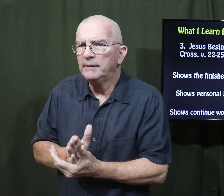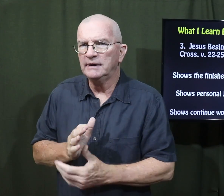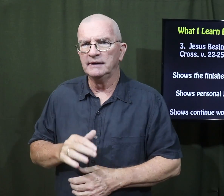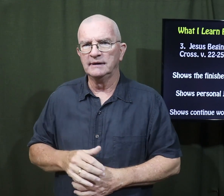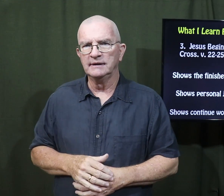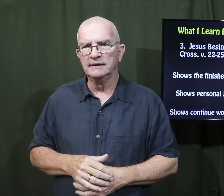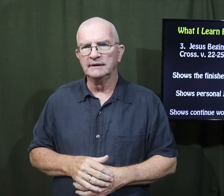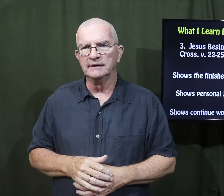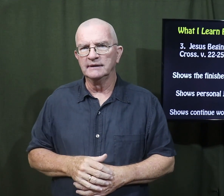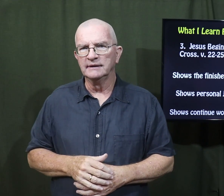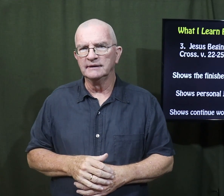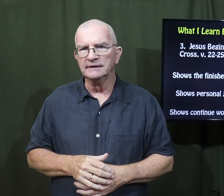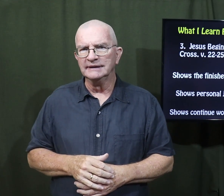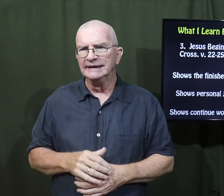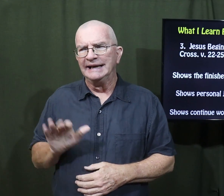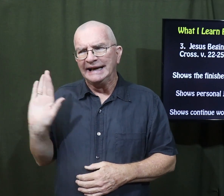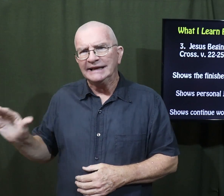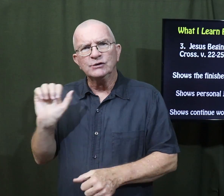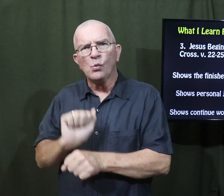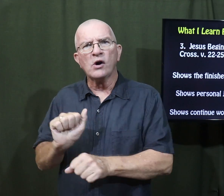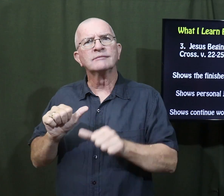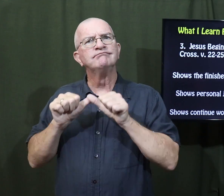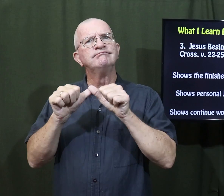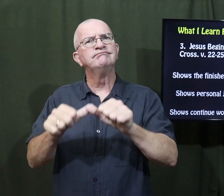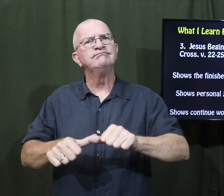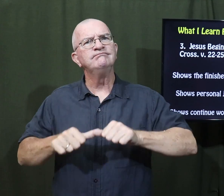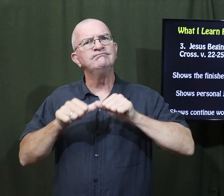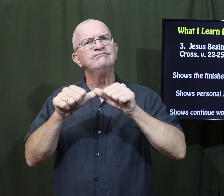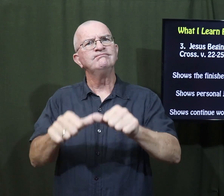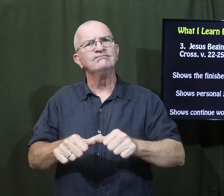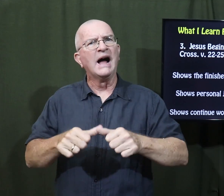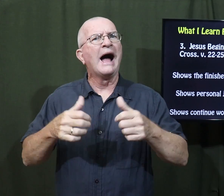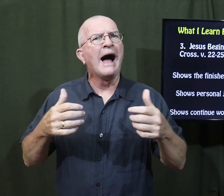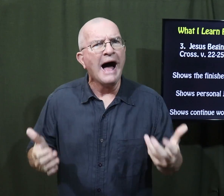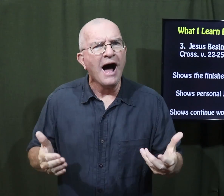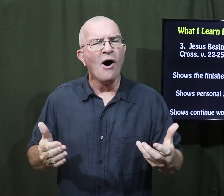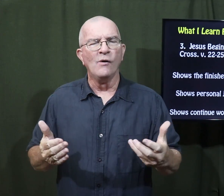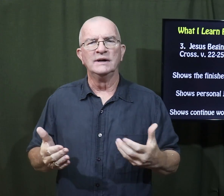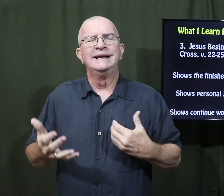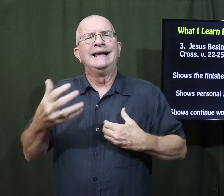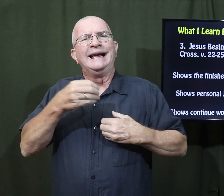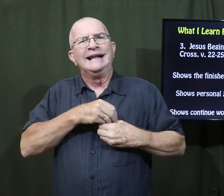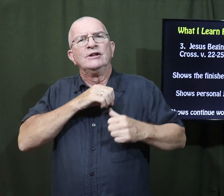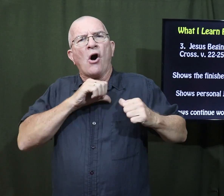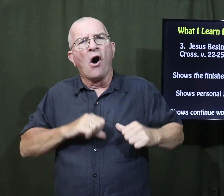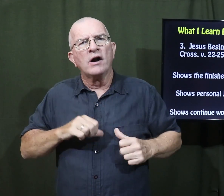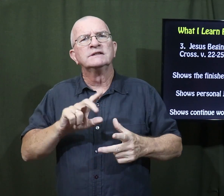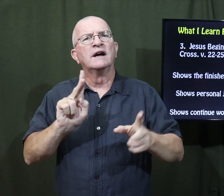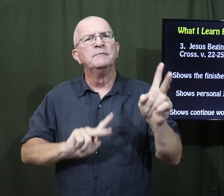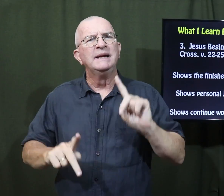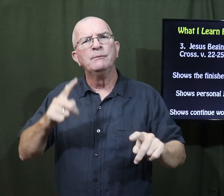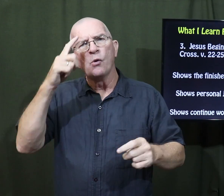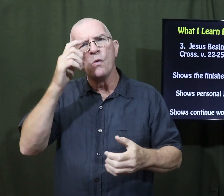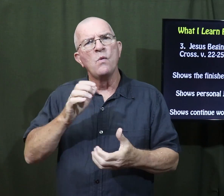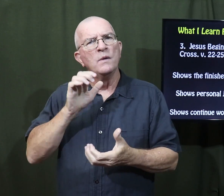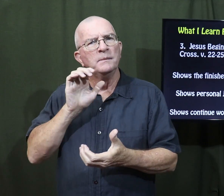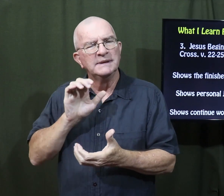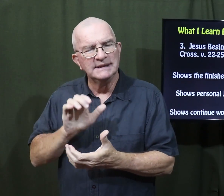We remember that his work did not stop but continues on. How? In the hearts of people who